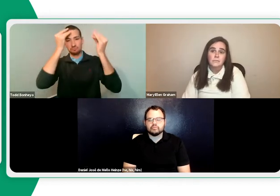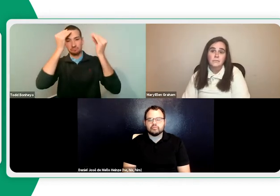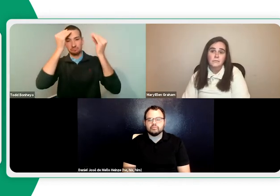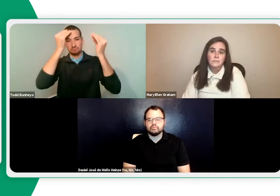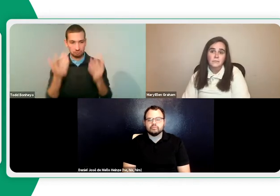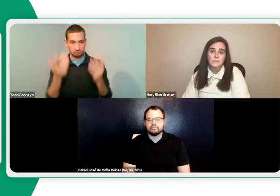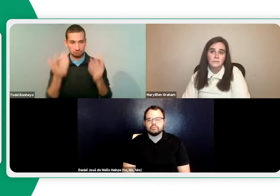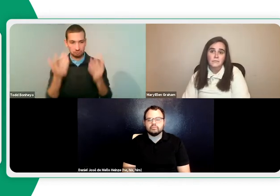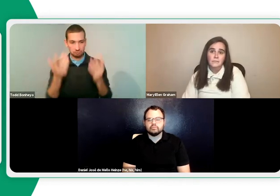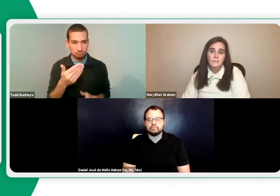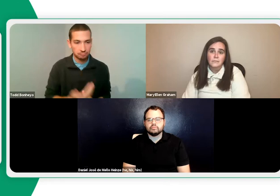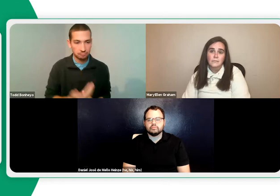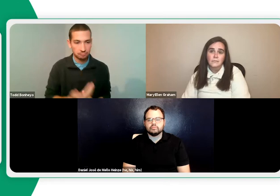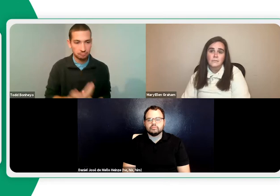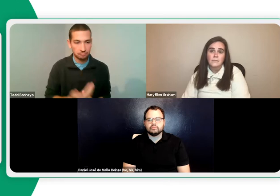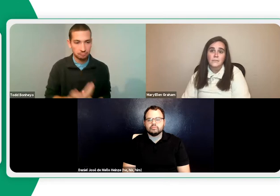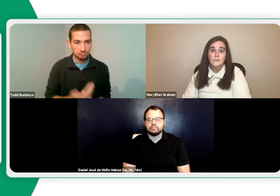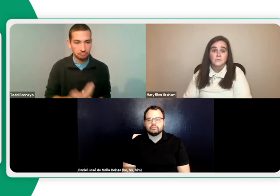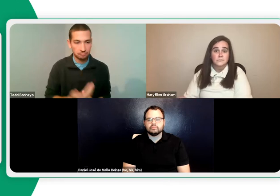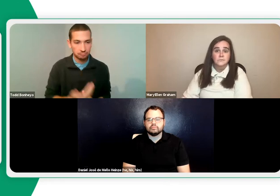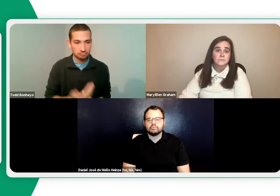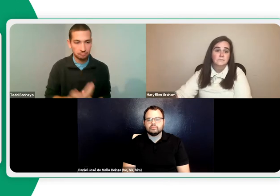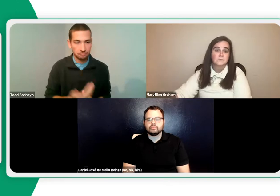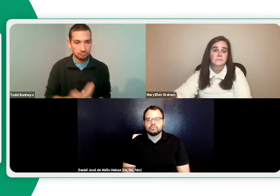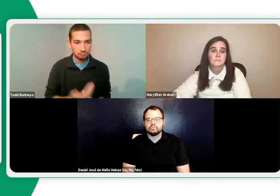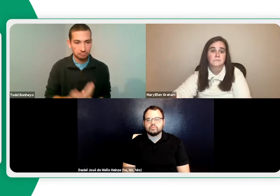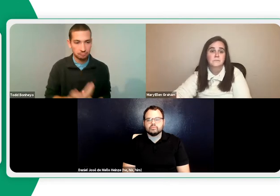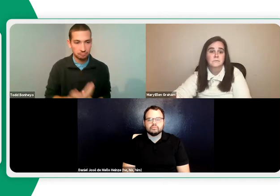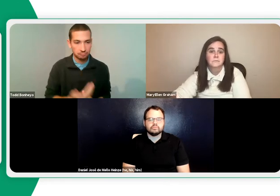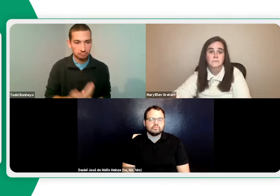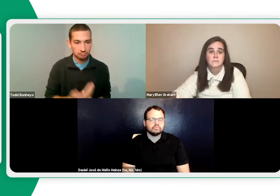There is a fact that I'd like to share and have everyone ponder. And it's on the next slide.